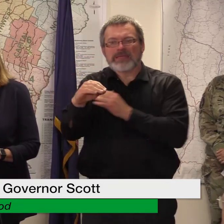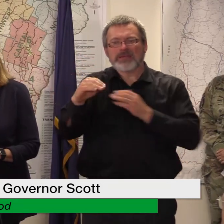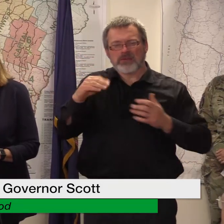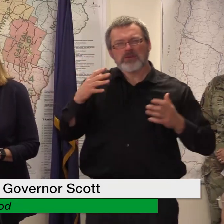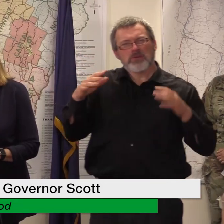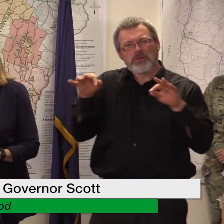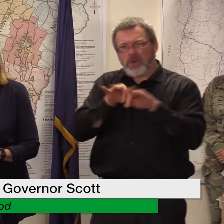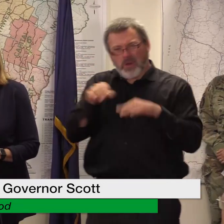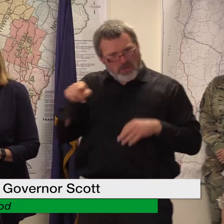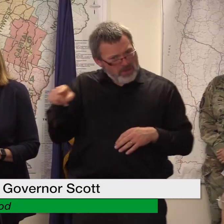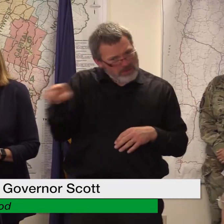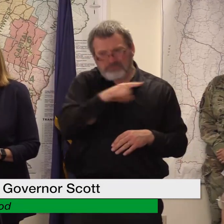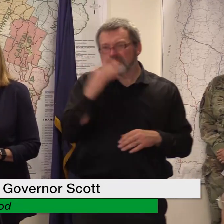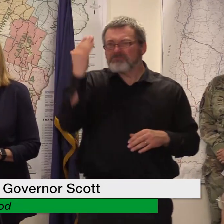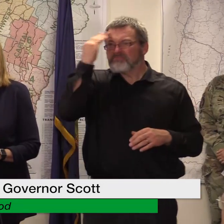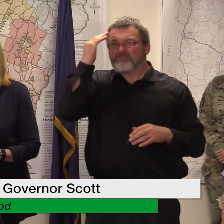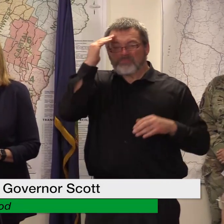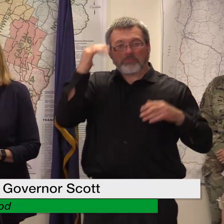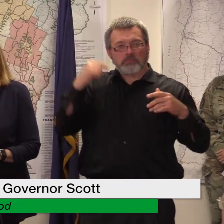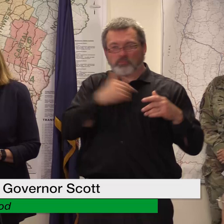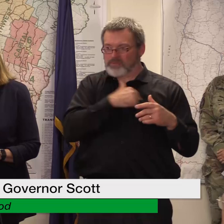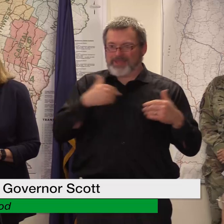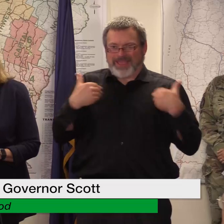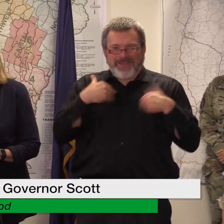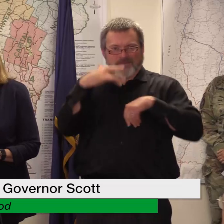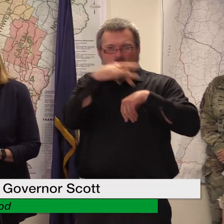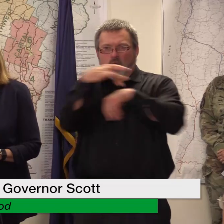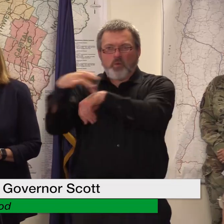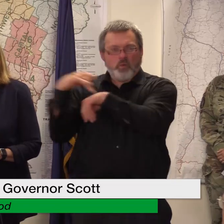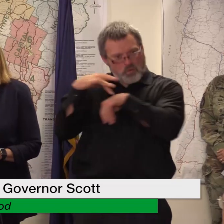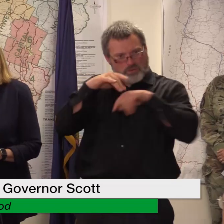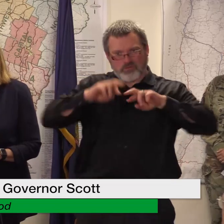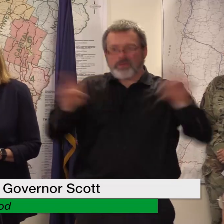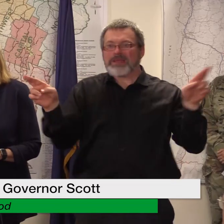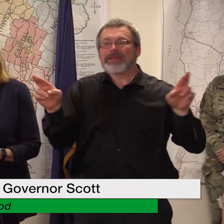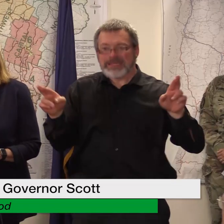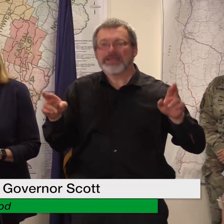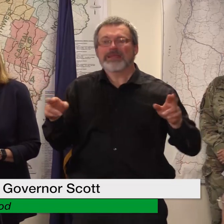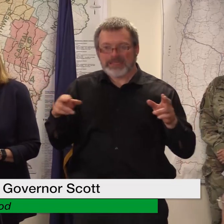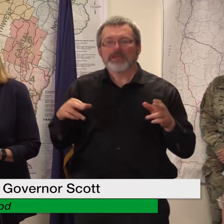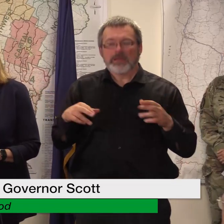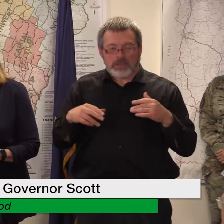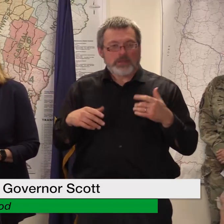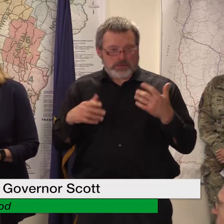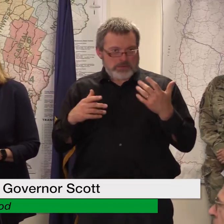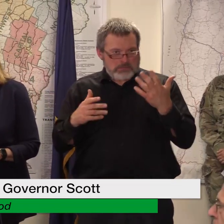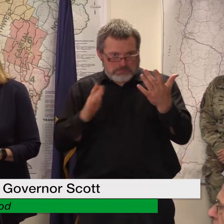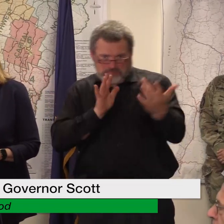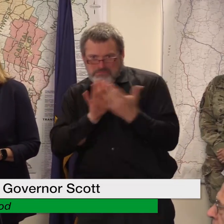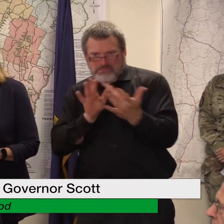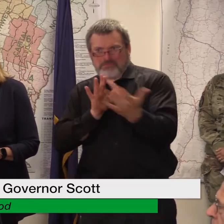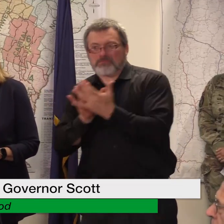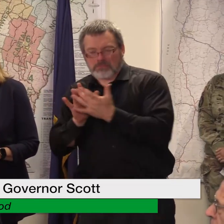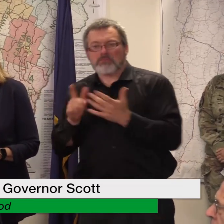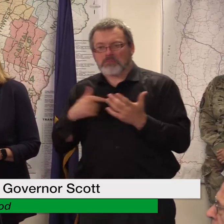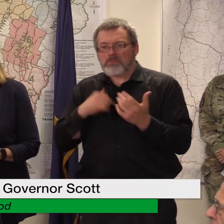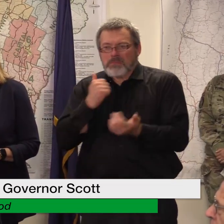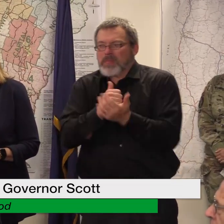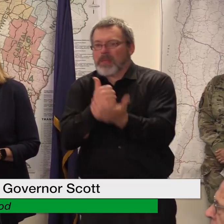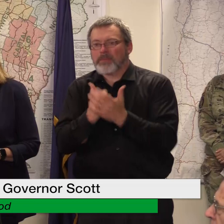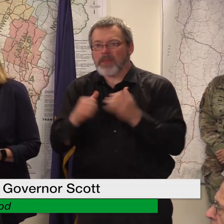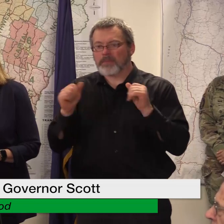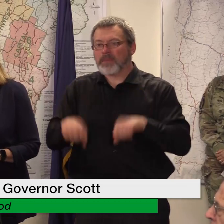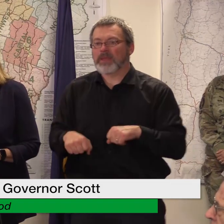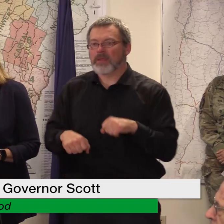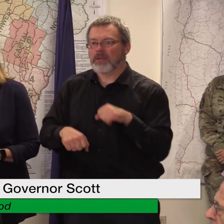about this grant and what it has to offer and what they need to gather in order to apply i asked about the new businesses